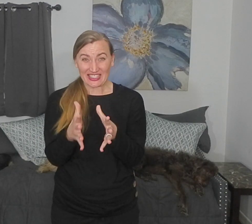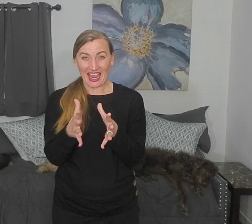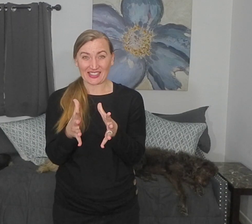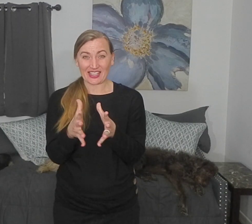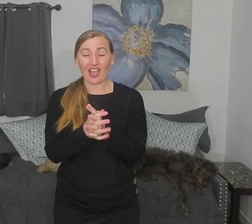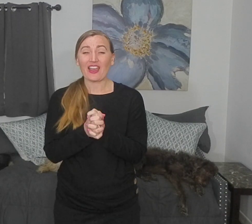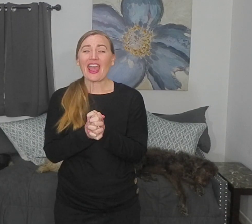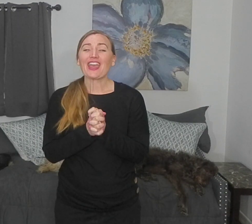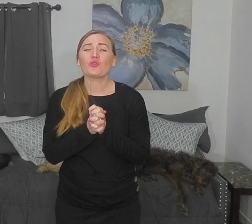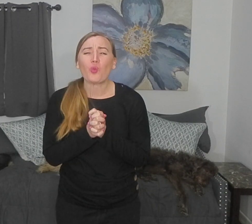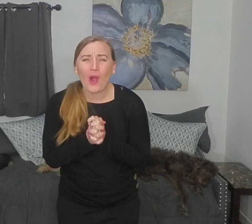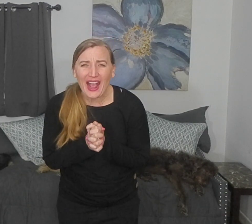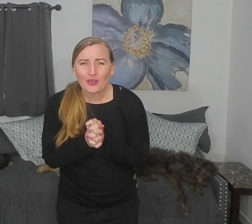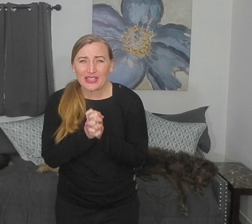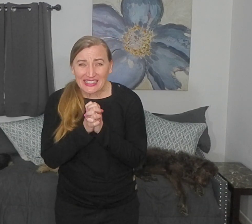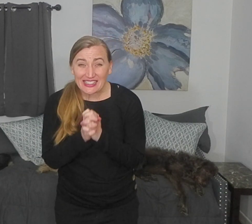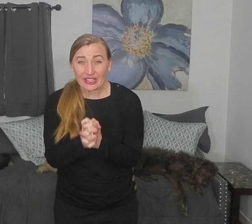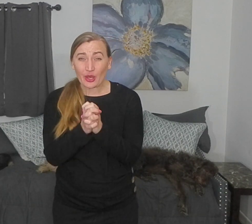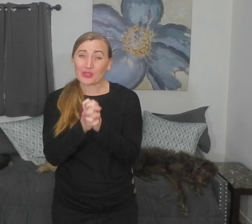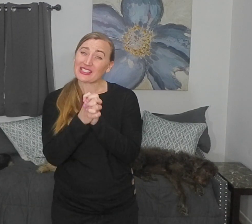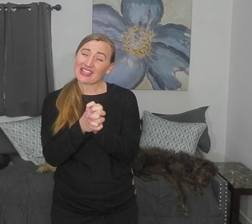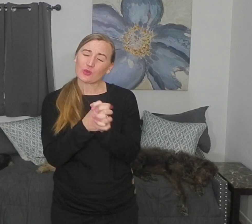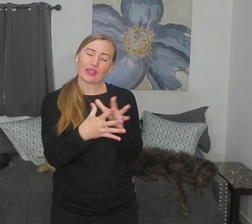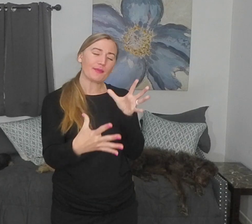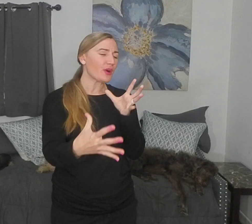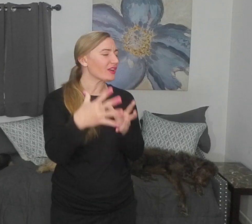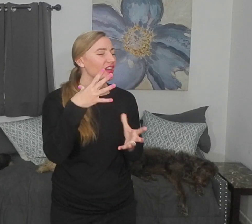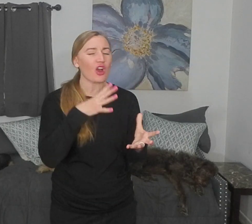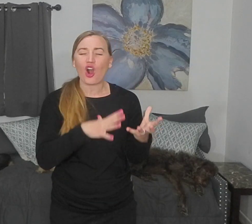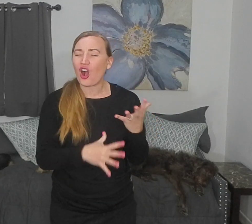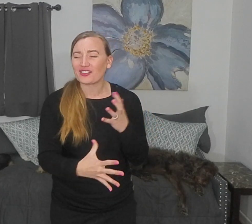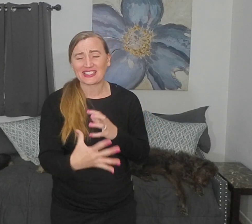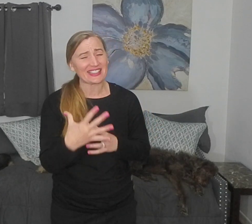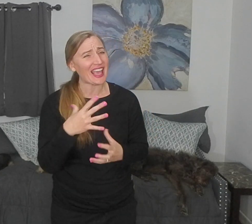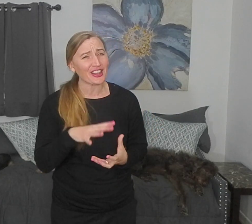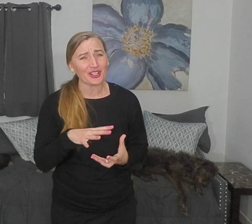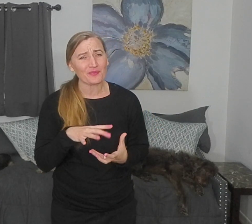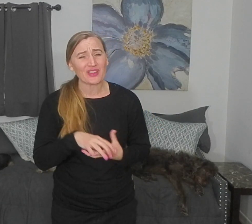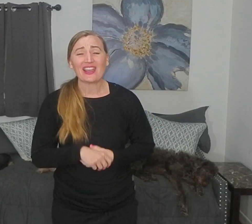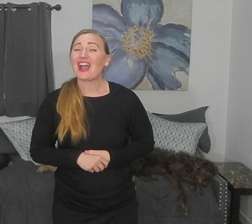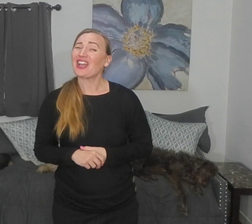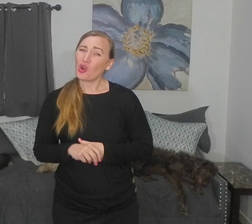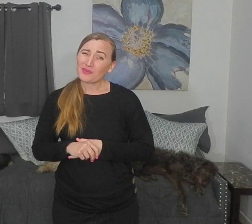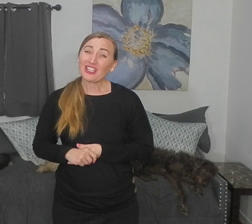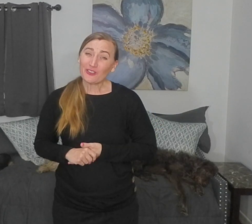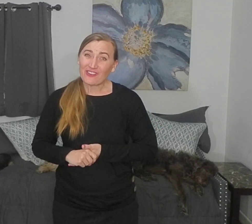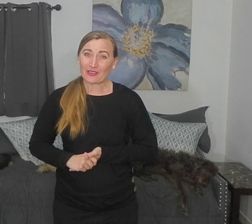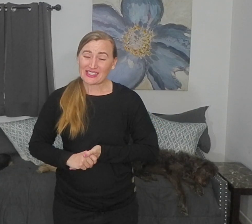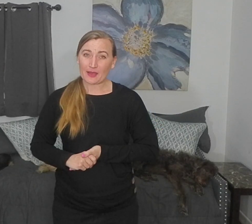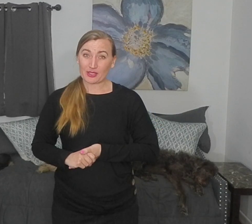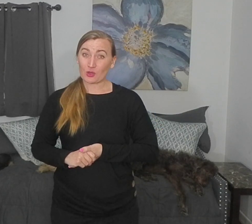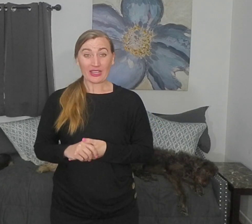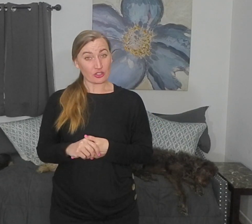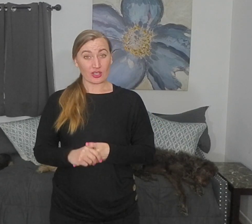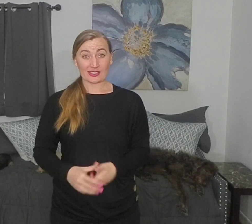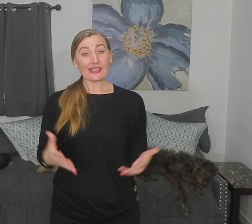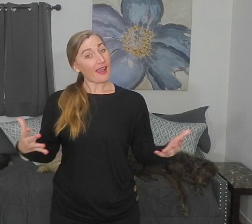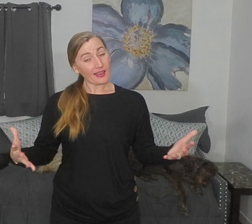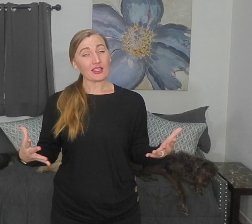ataxia and why we see those things. We can put it all together. I hope that you found this episode interesting on the